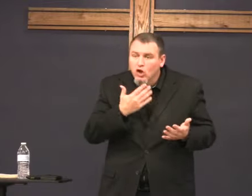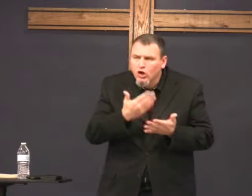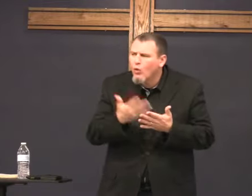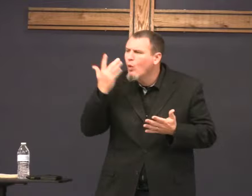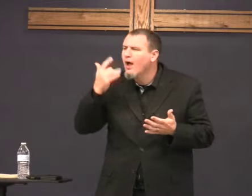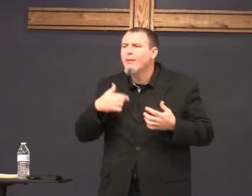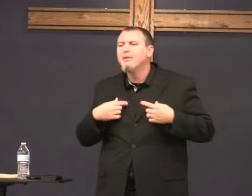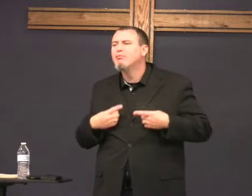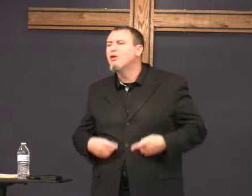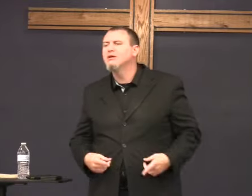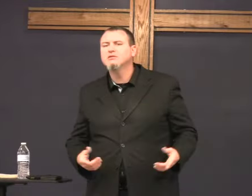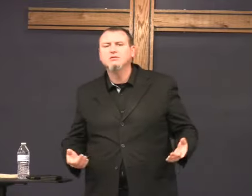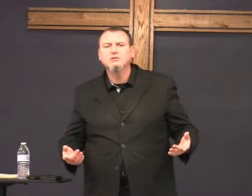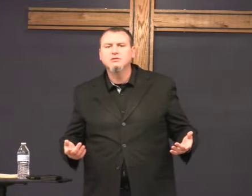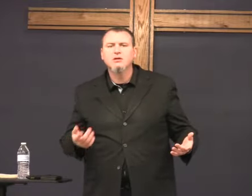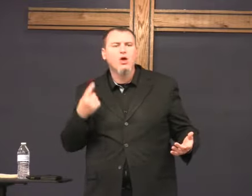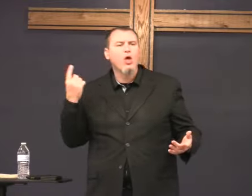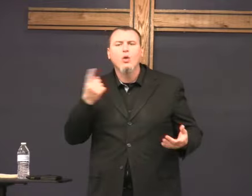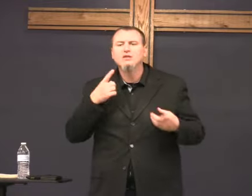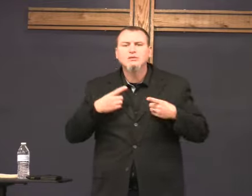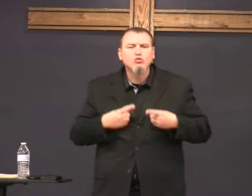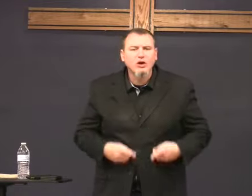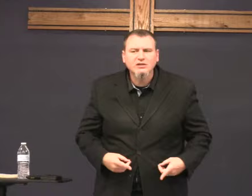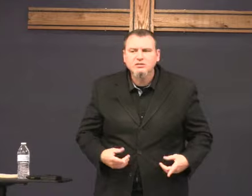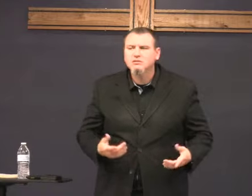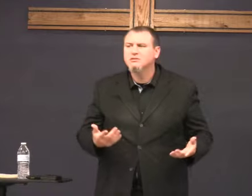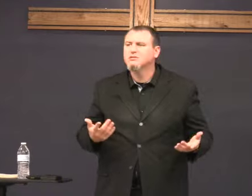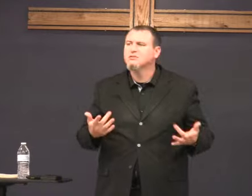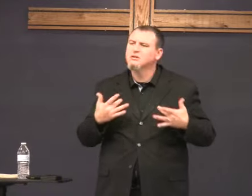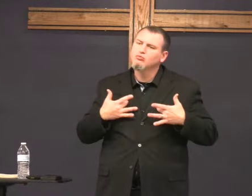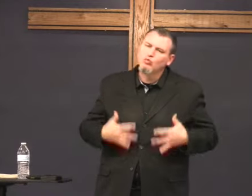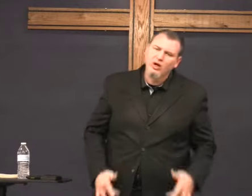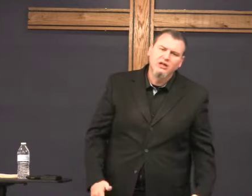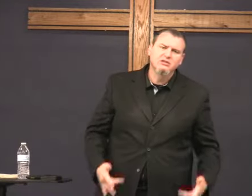they don't feel good why I'm depressed I'm always depressed